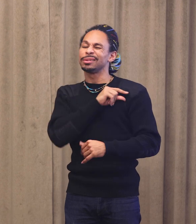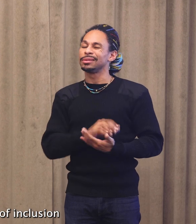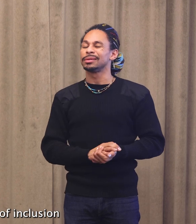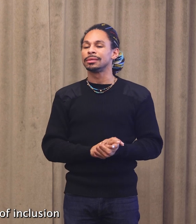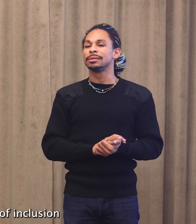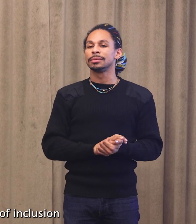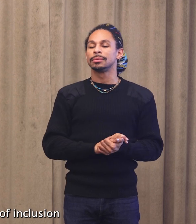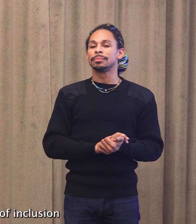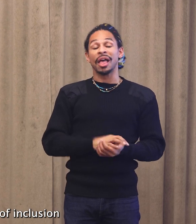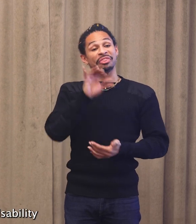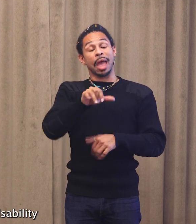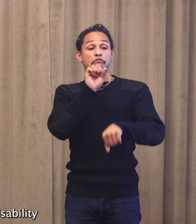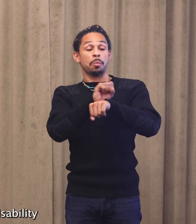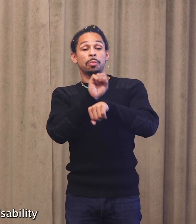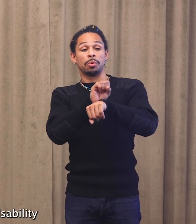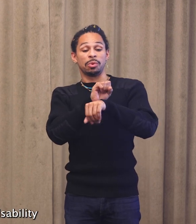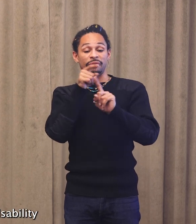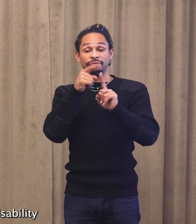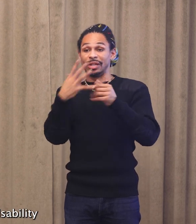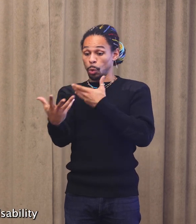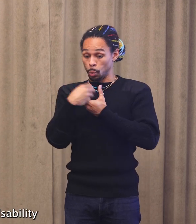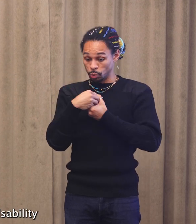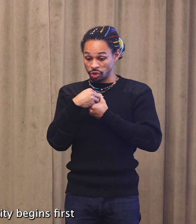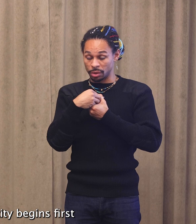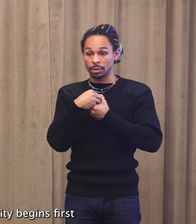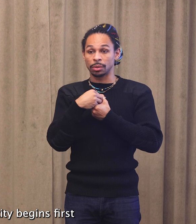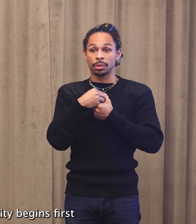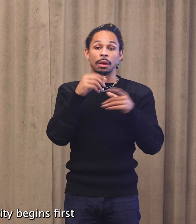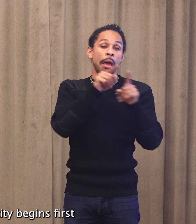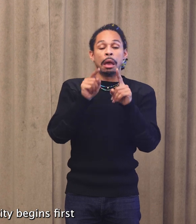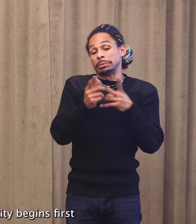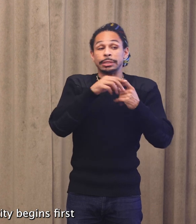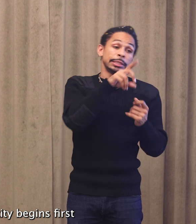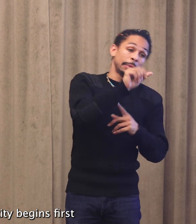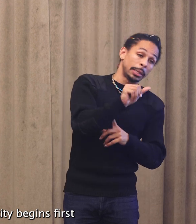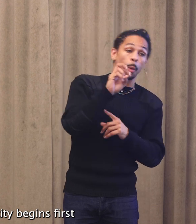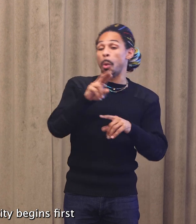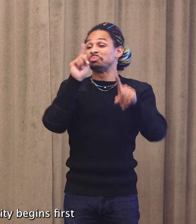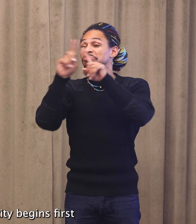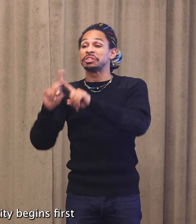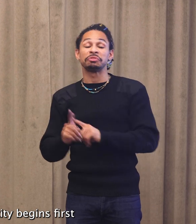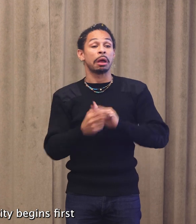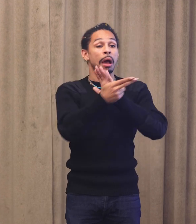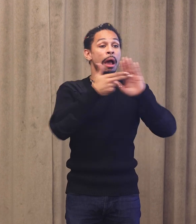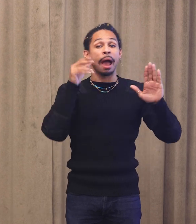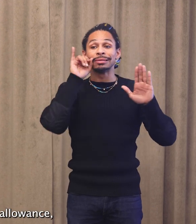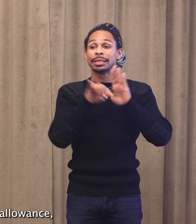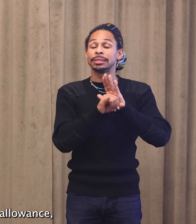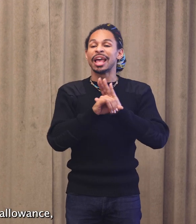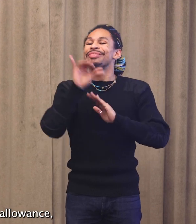Thus, the work of inclusion, be it disability or any other identity, begins first